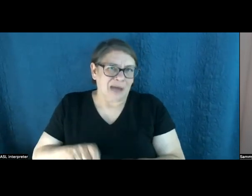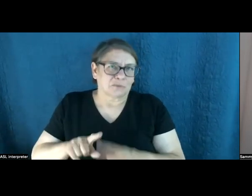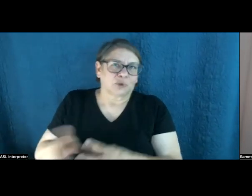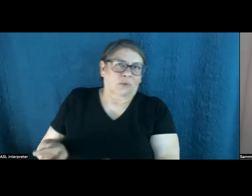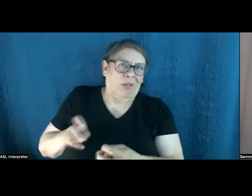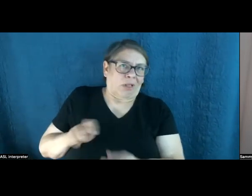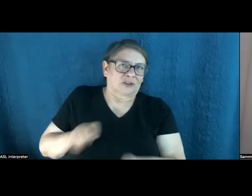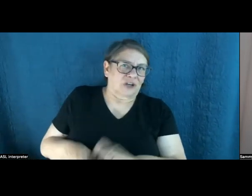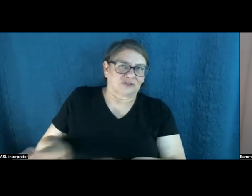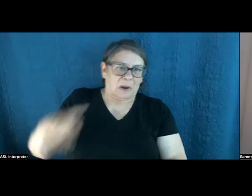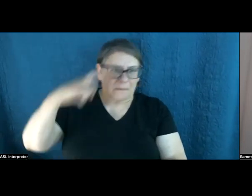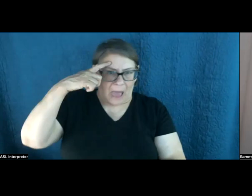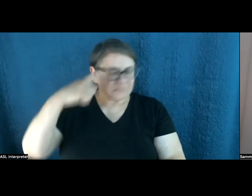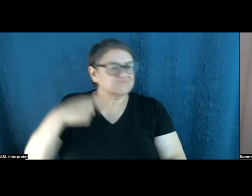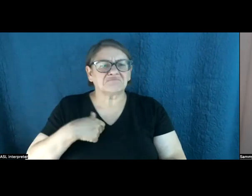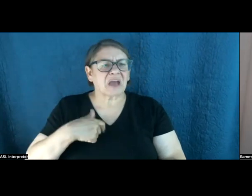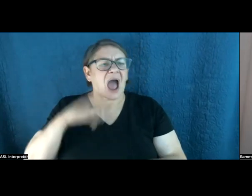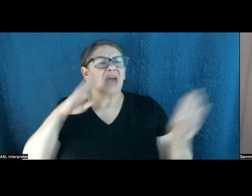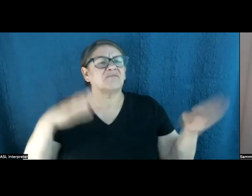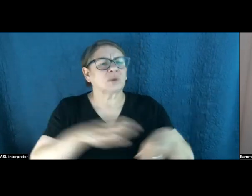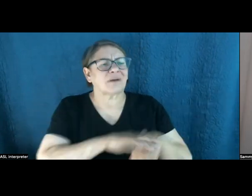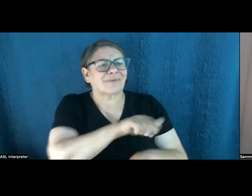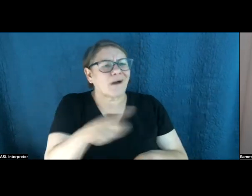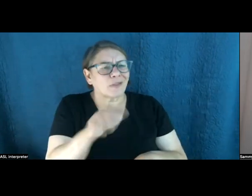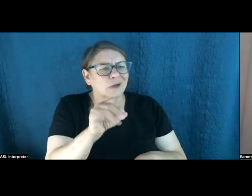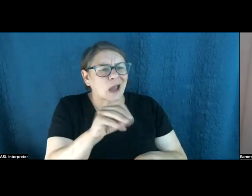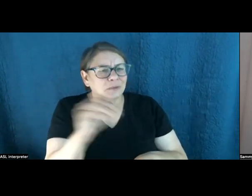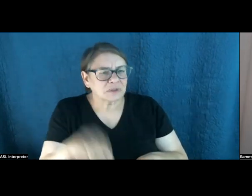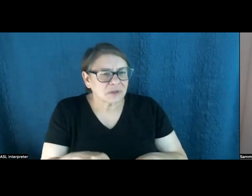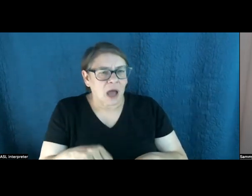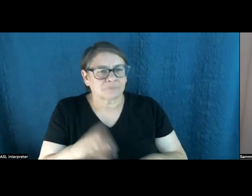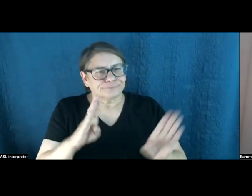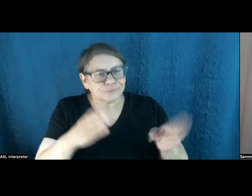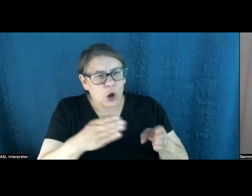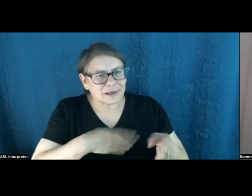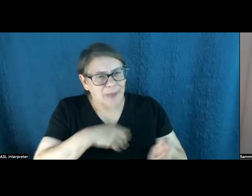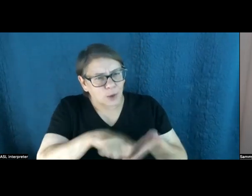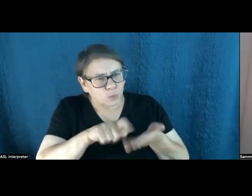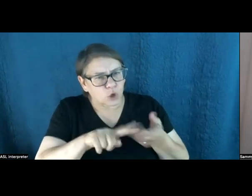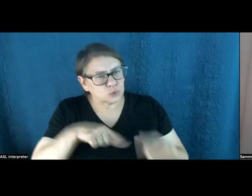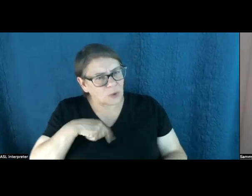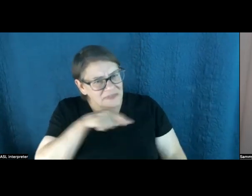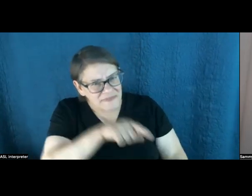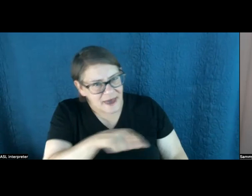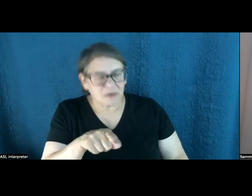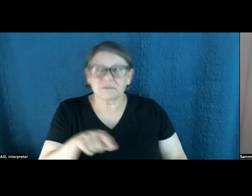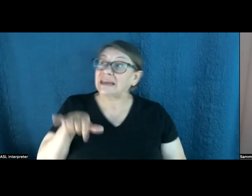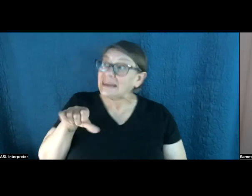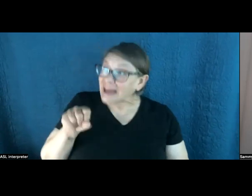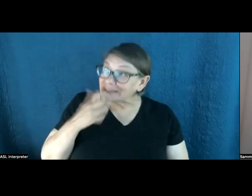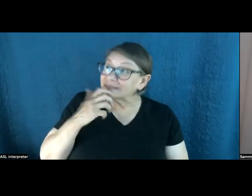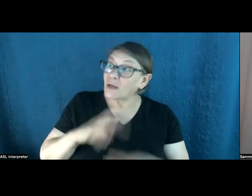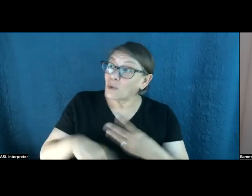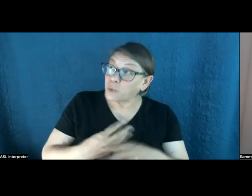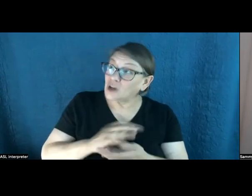I spend all of my time thinking about the other 90% of people targeting articles at them, people who understand, yes, the world is getting hotter and